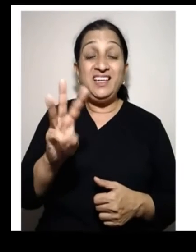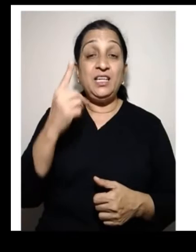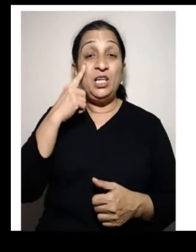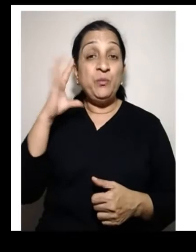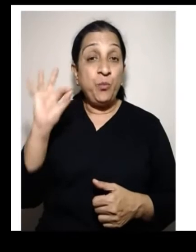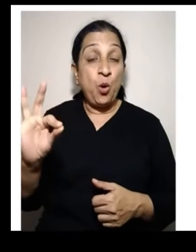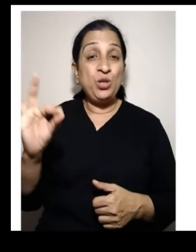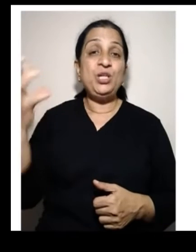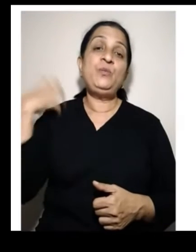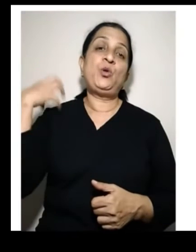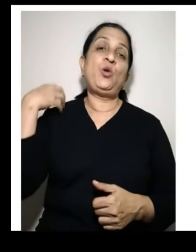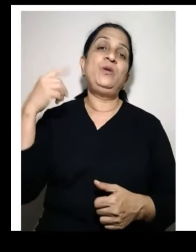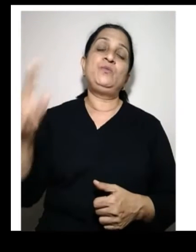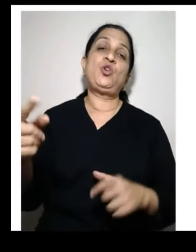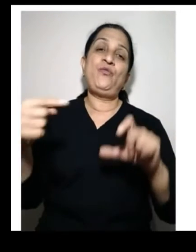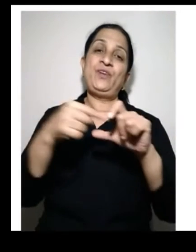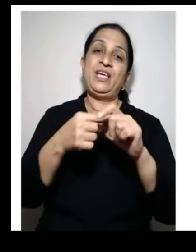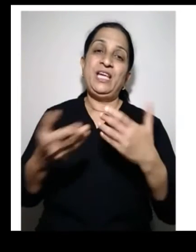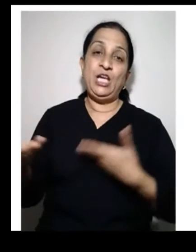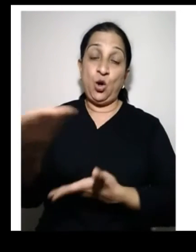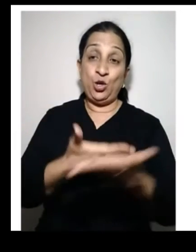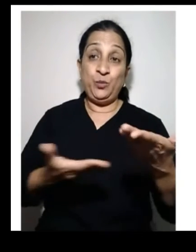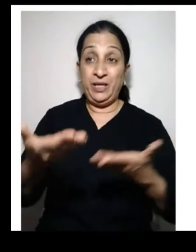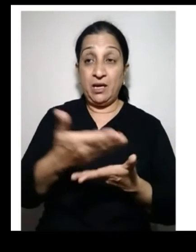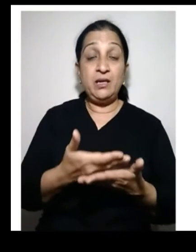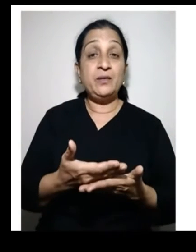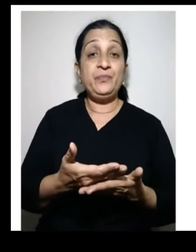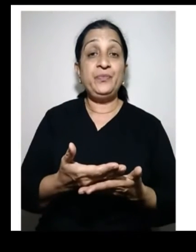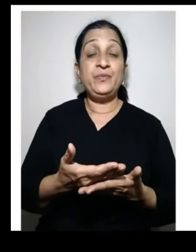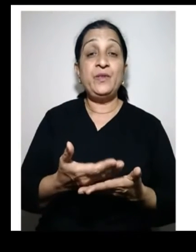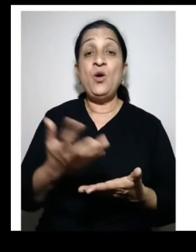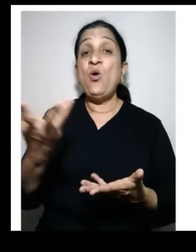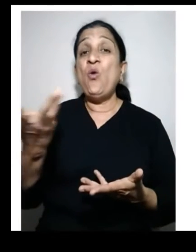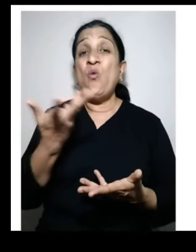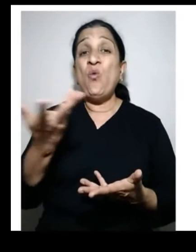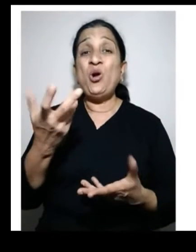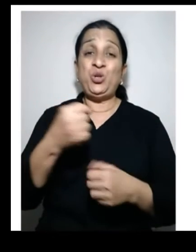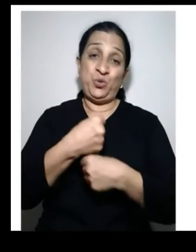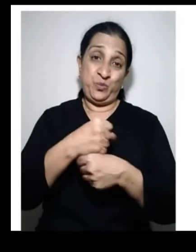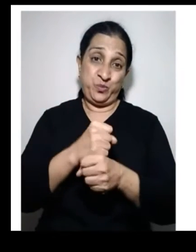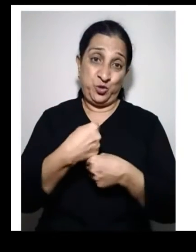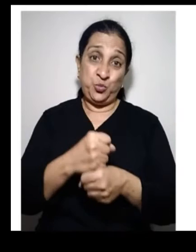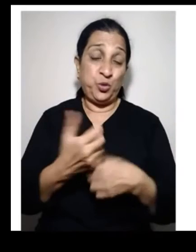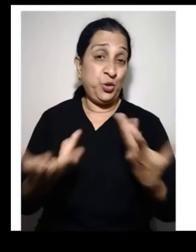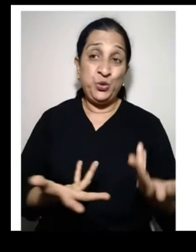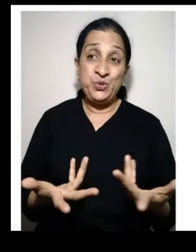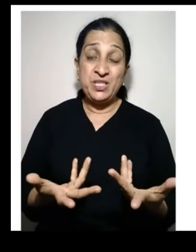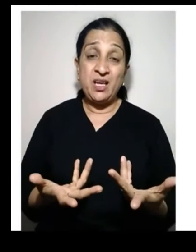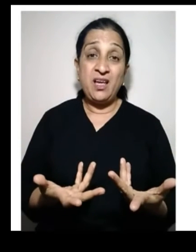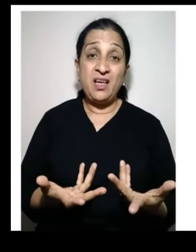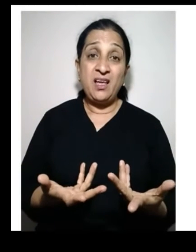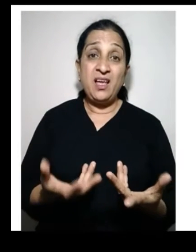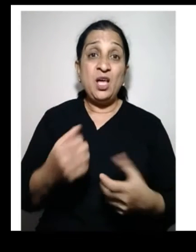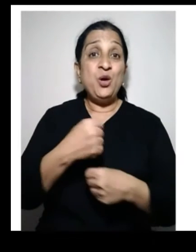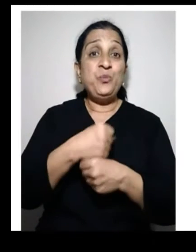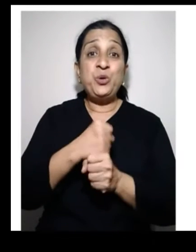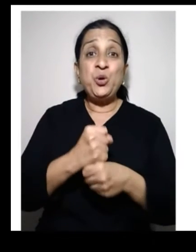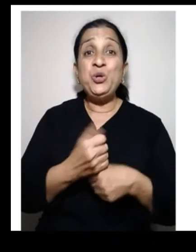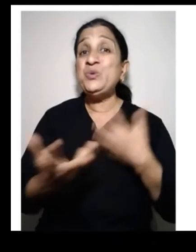Answer. Three problems are there for economy. What are they? What